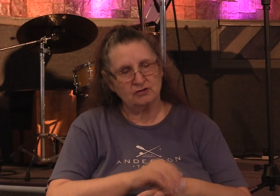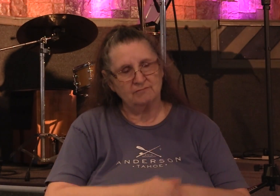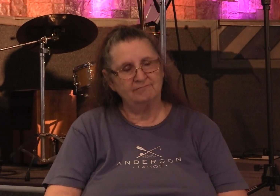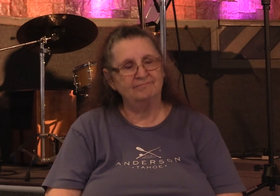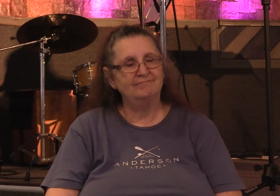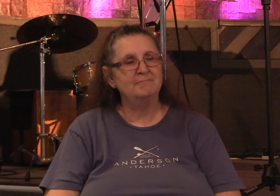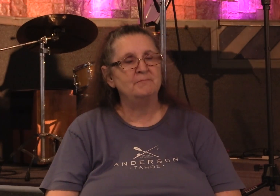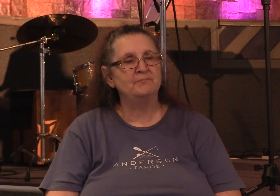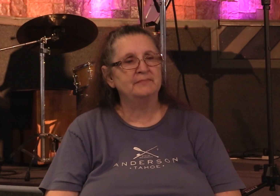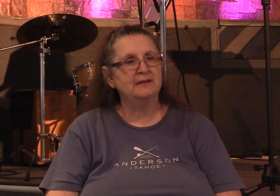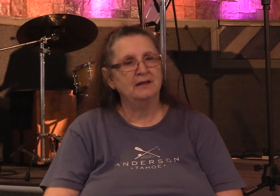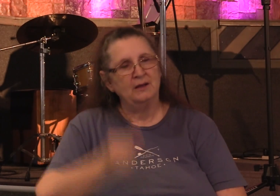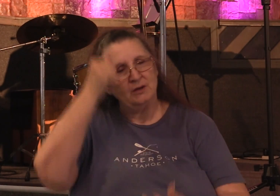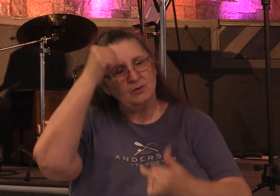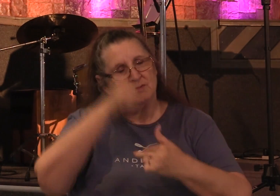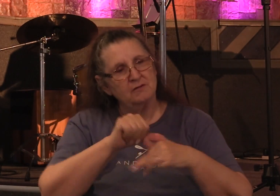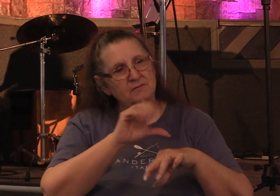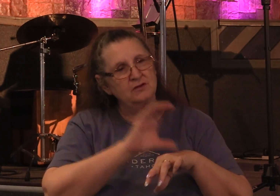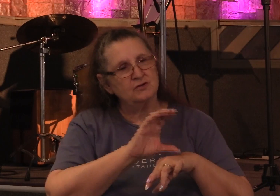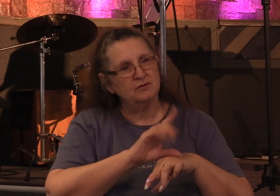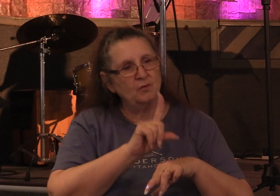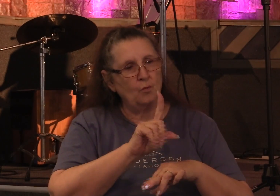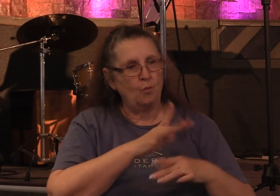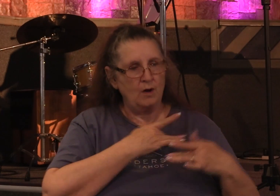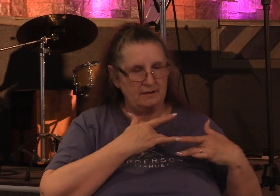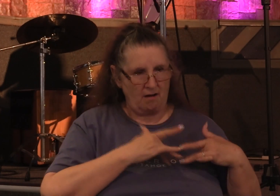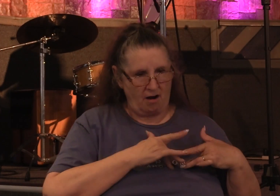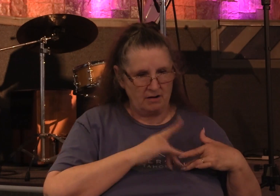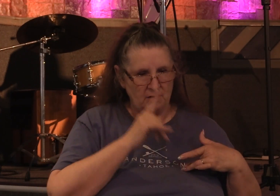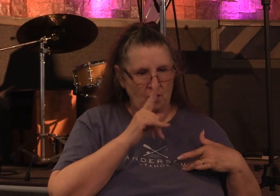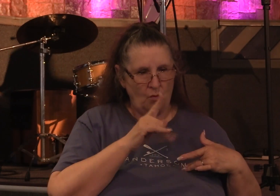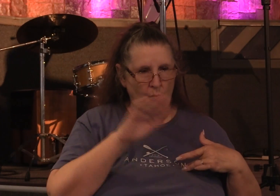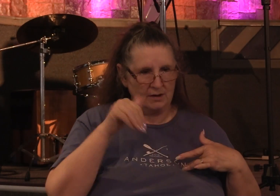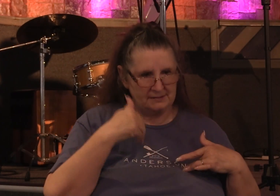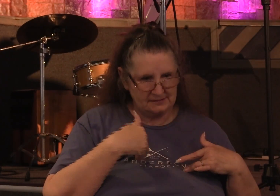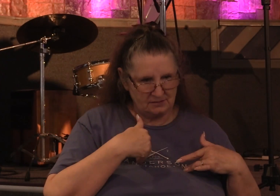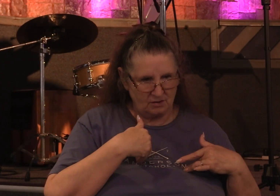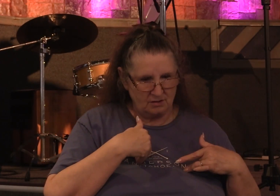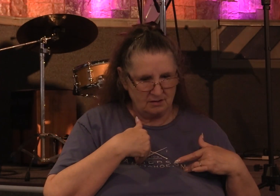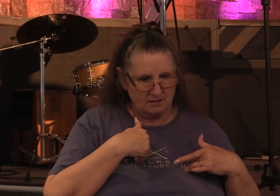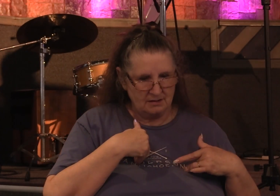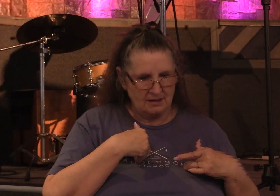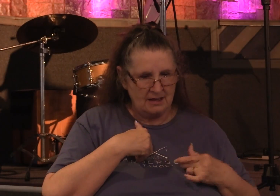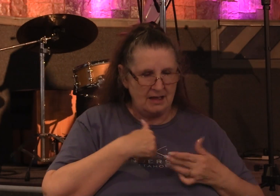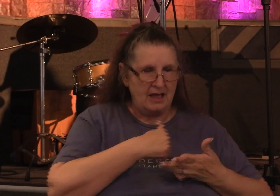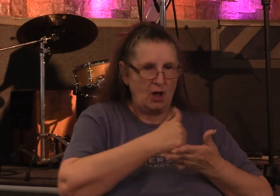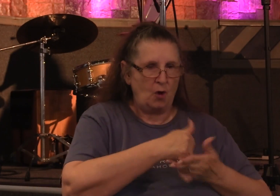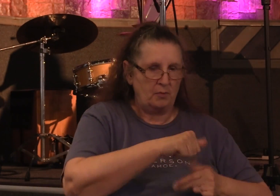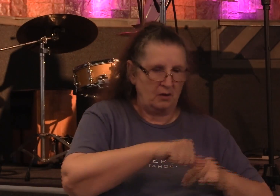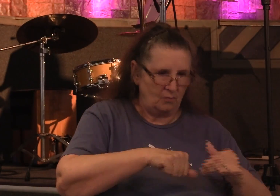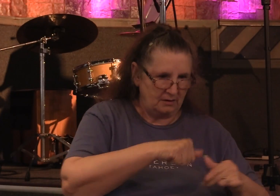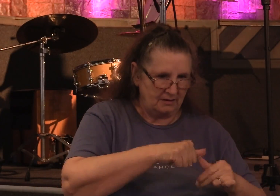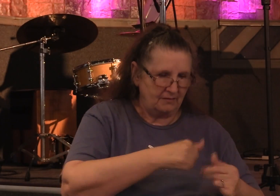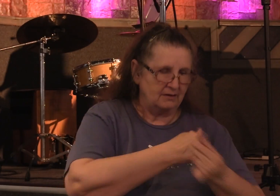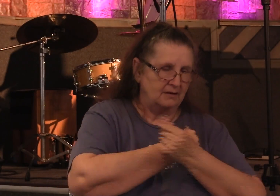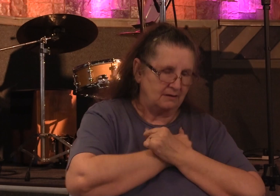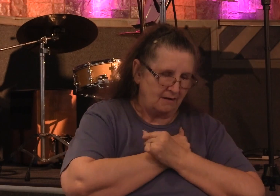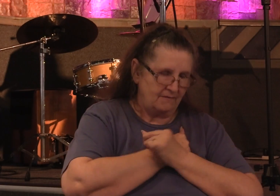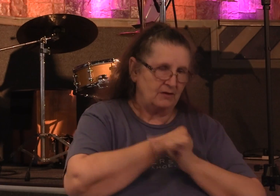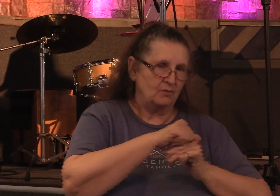remember the church was of one heart one soul helping each other out loving each other the way Christ